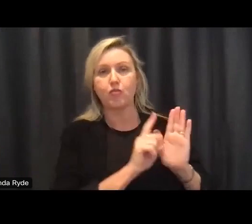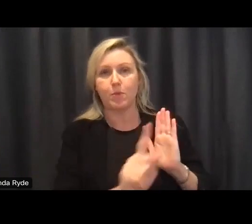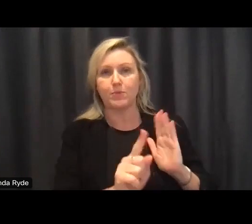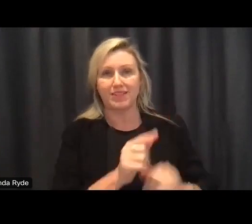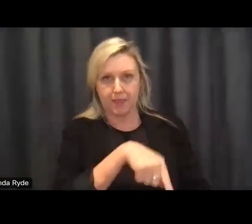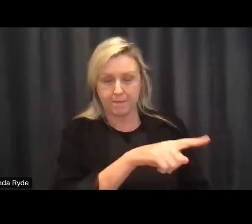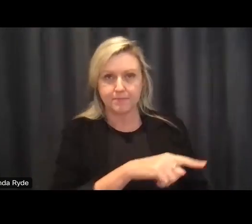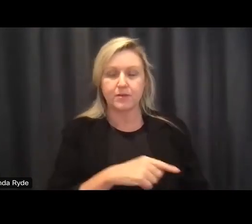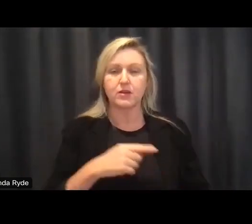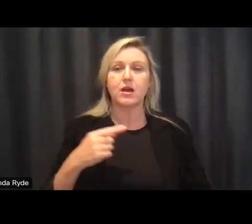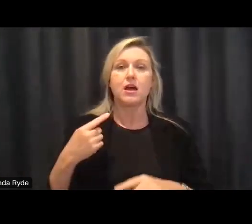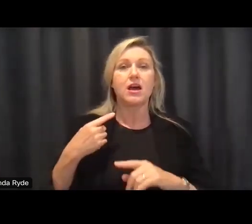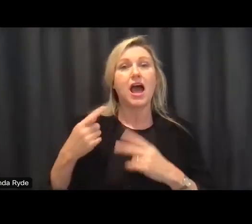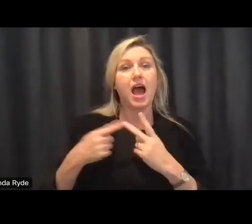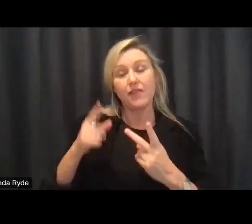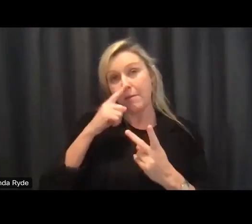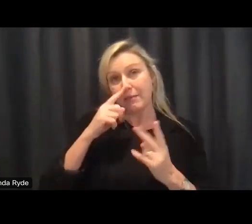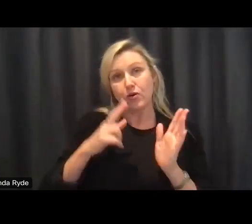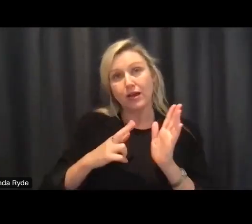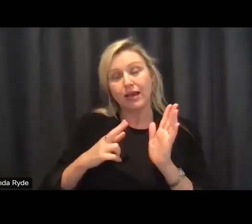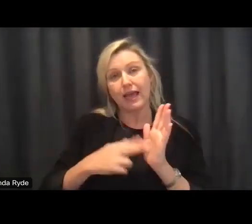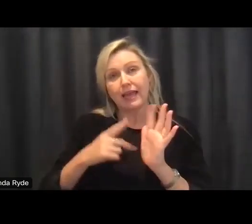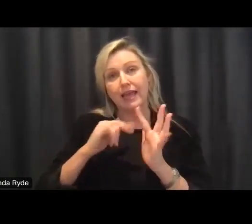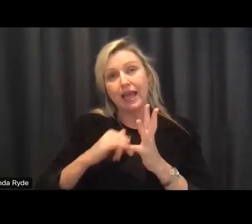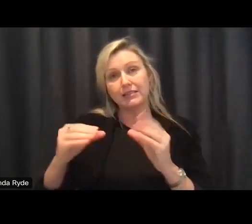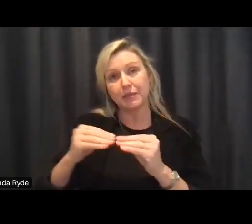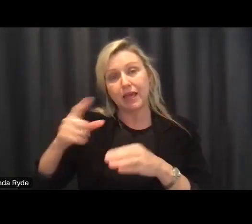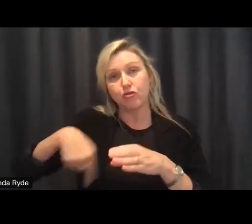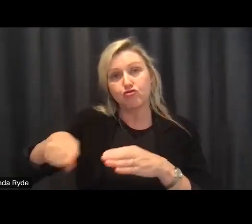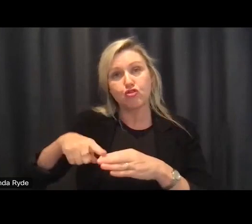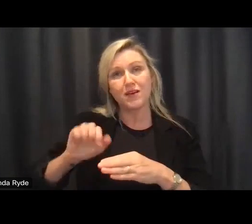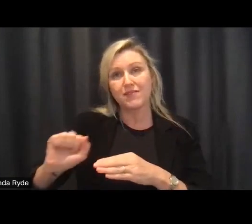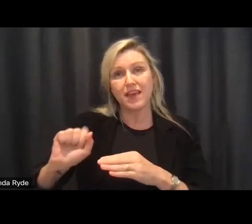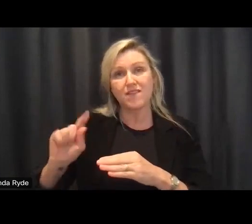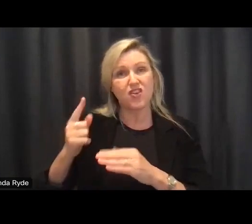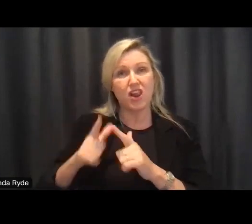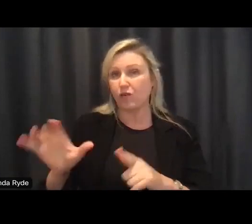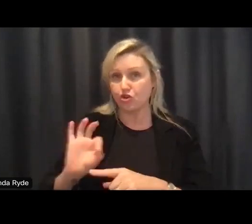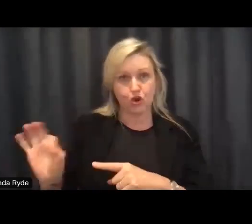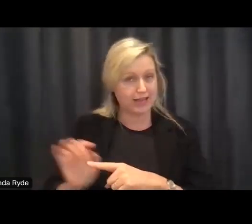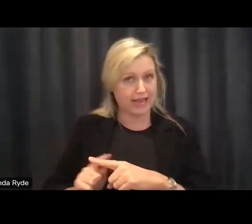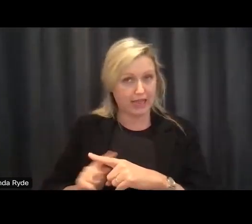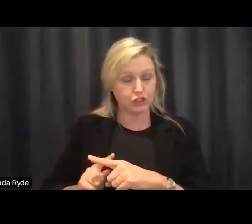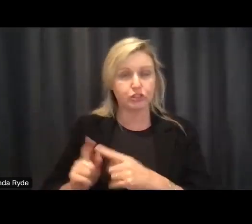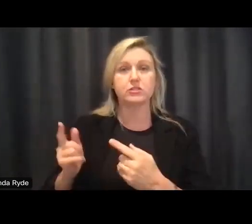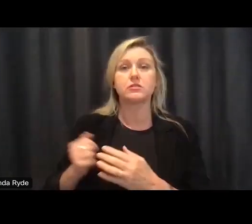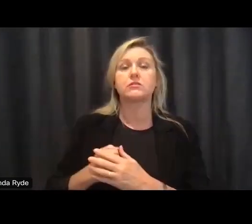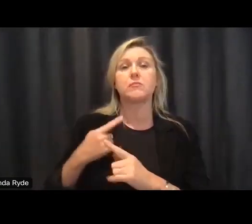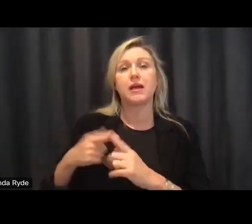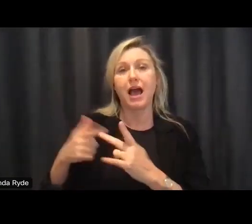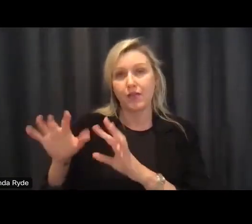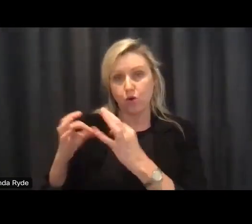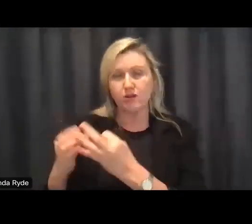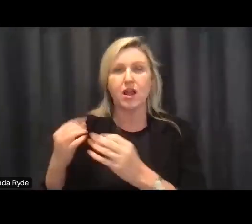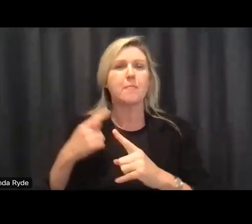first language is english and their organizations um and also work closely with rural and regional